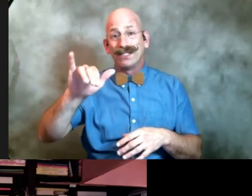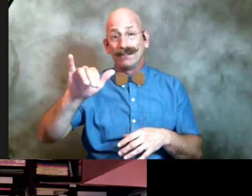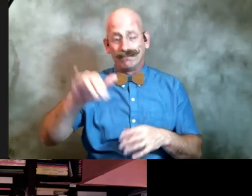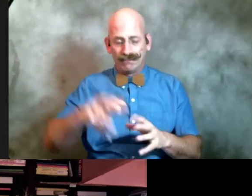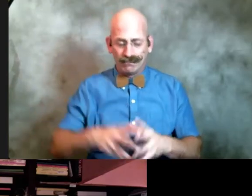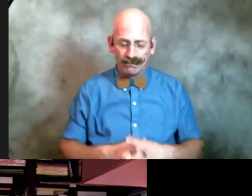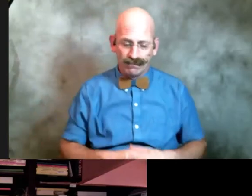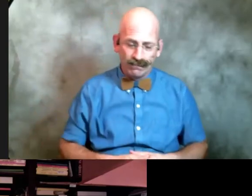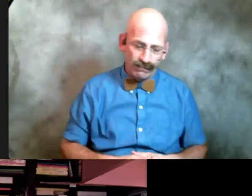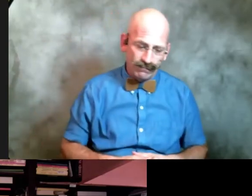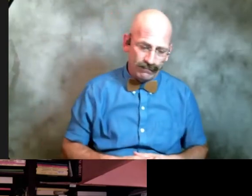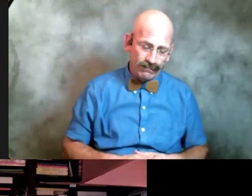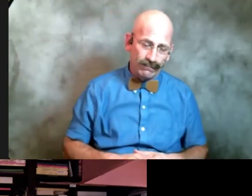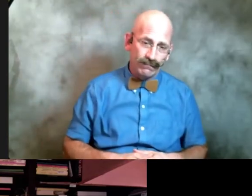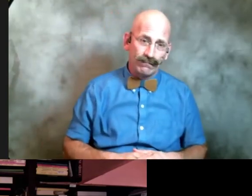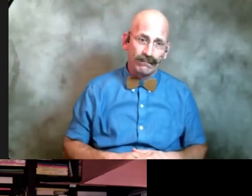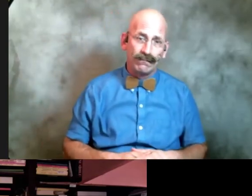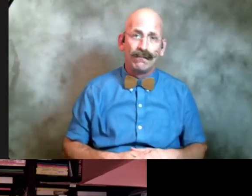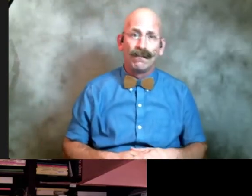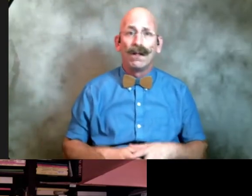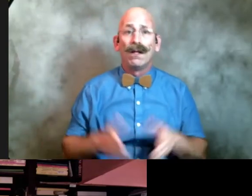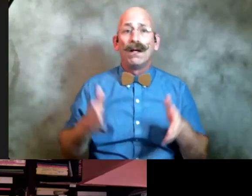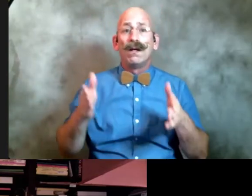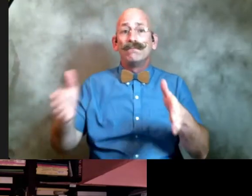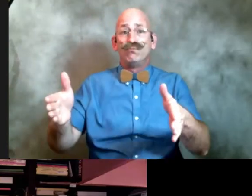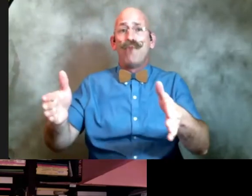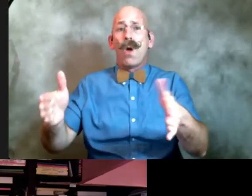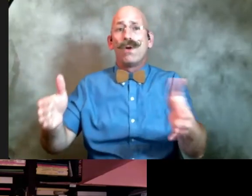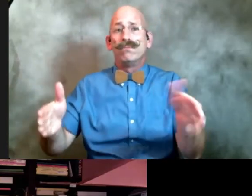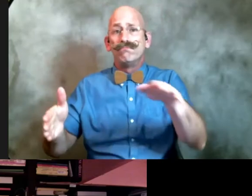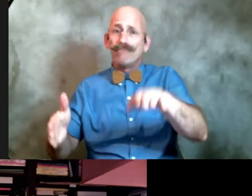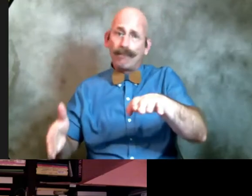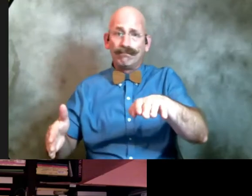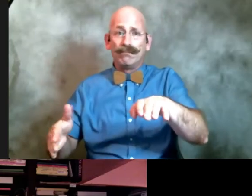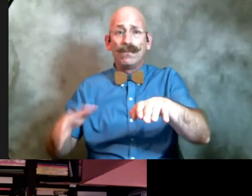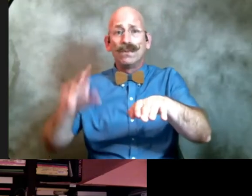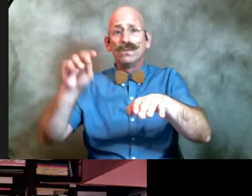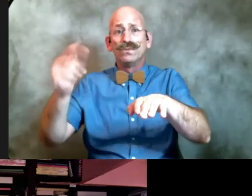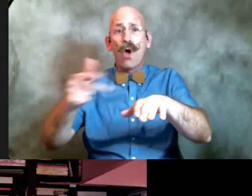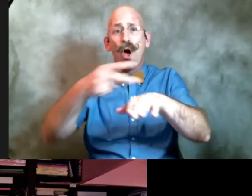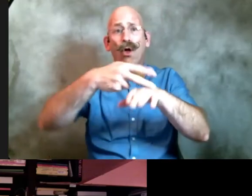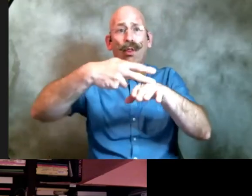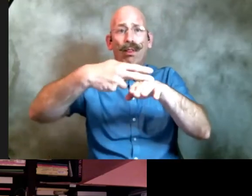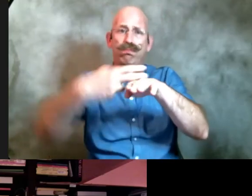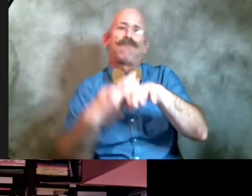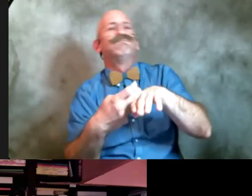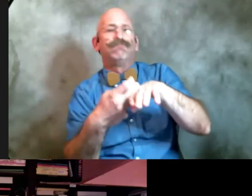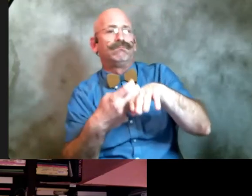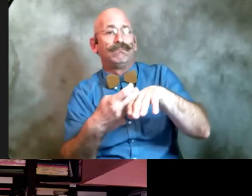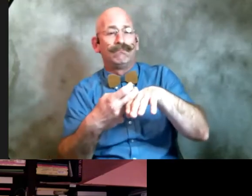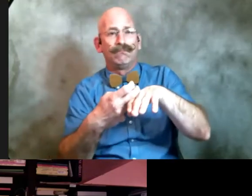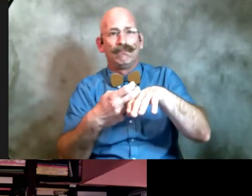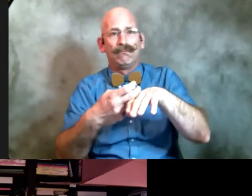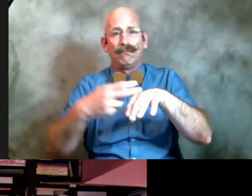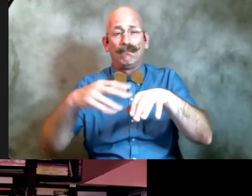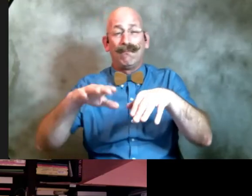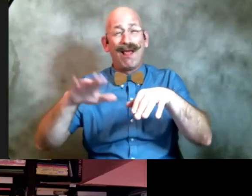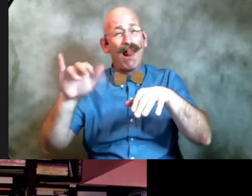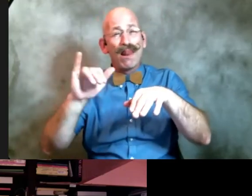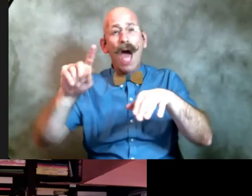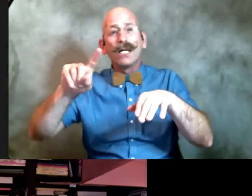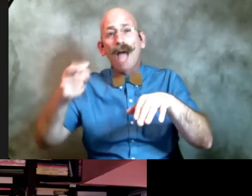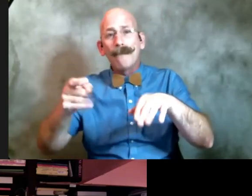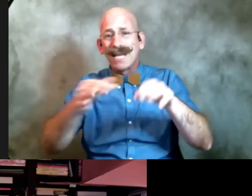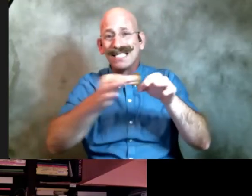the dog lies half in the road half on the curb like a comma in a sentence